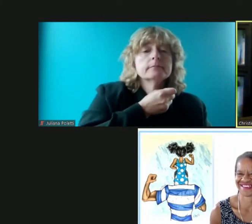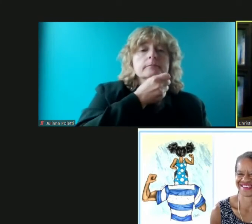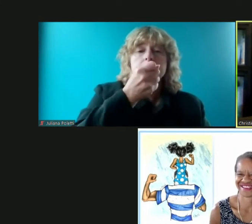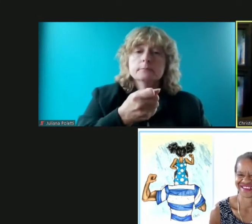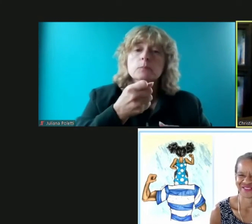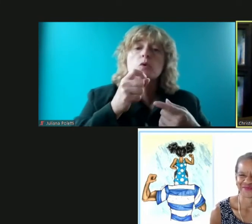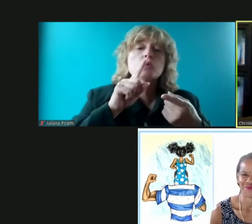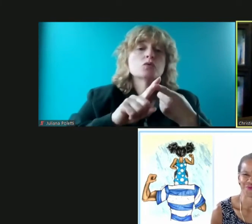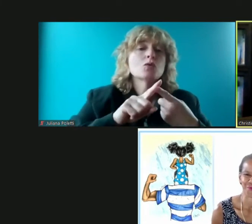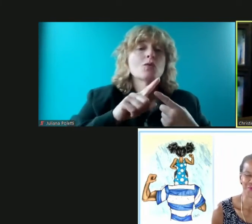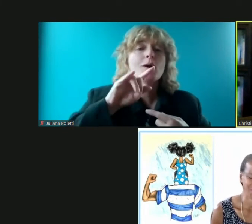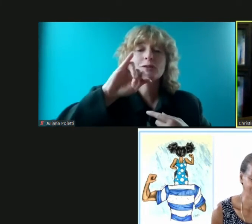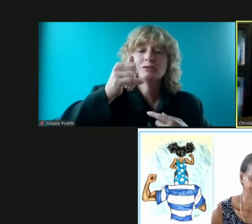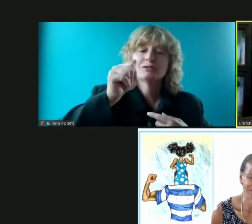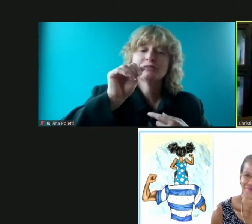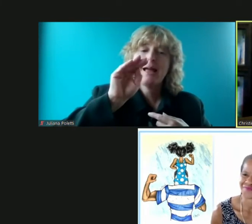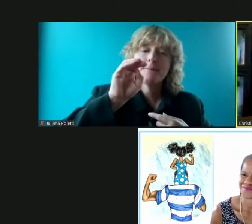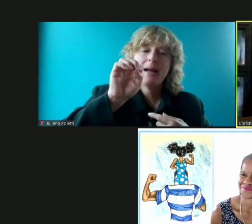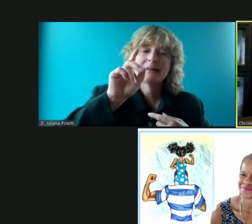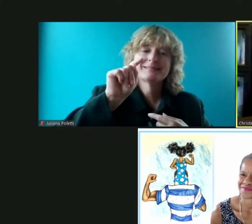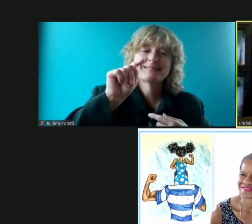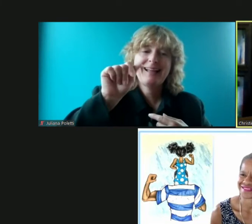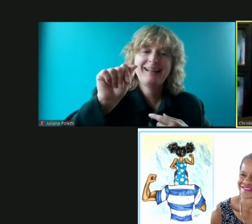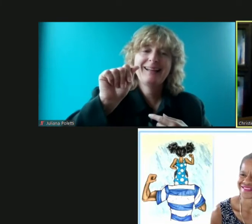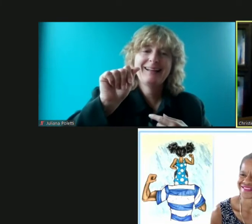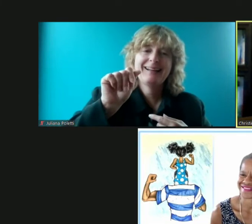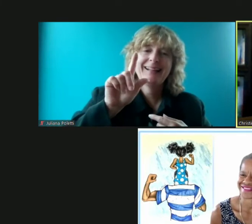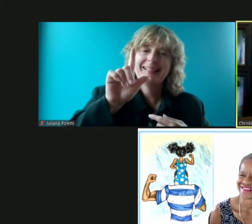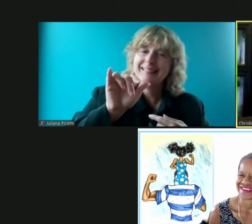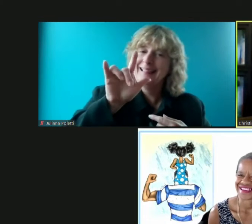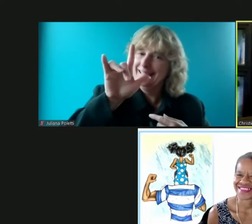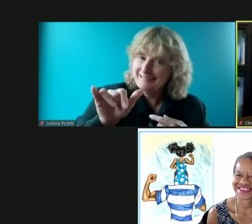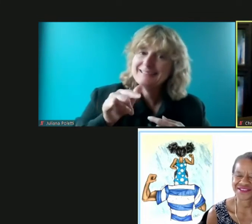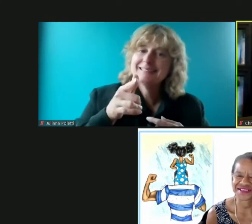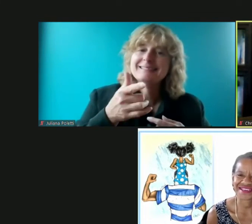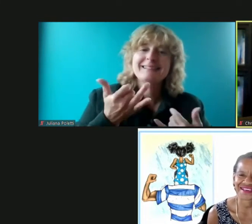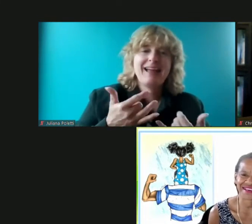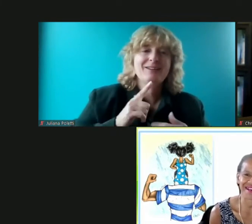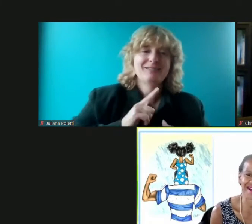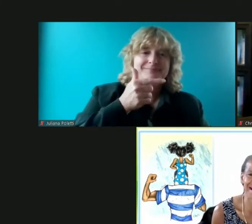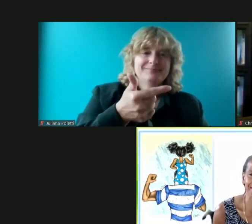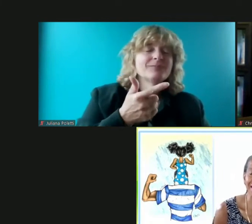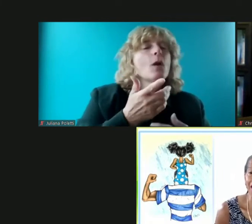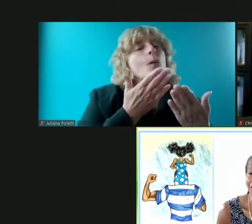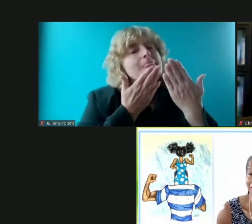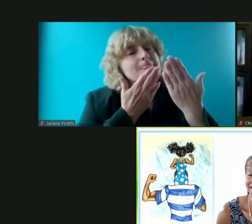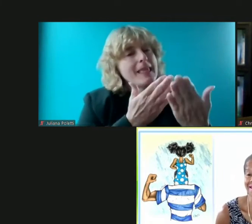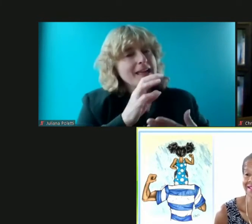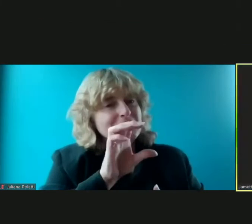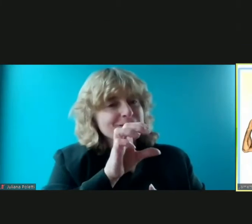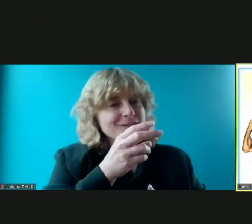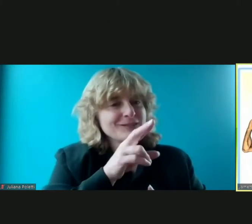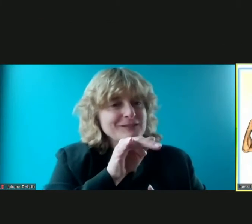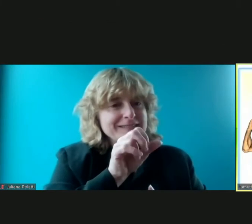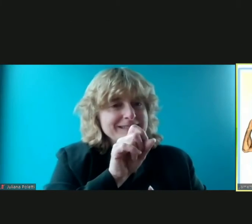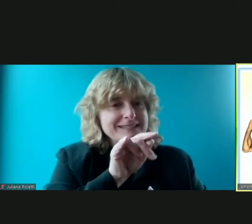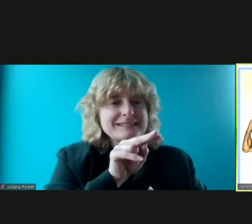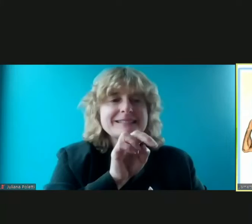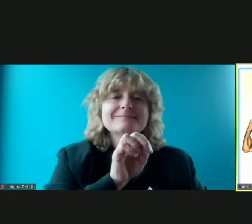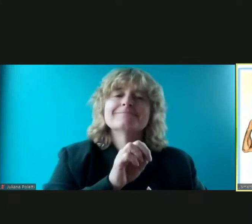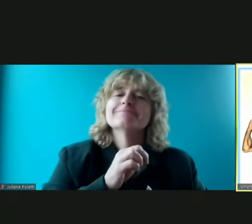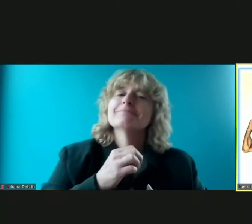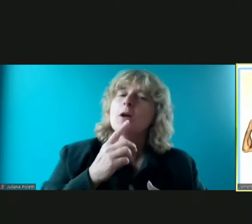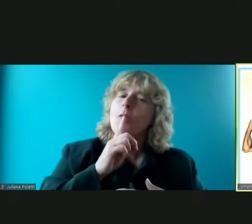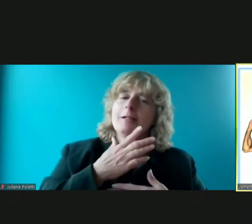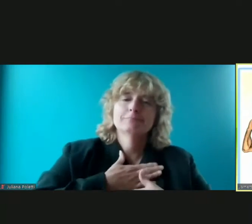uh miss jametta lilly so that is what i'm going to do jametta thanks christine um and always it's a joy to